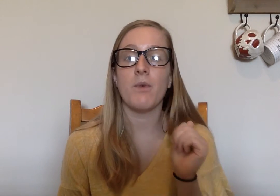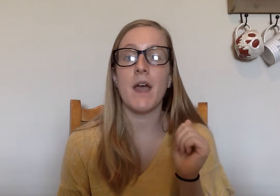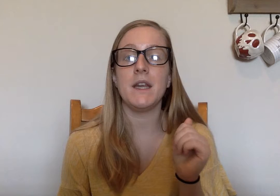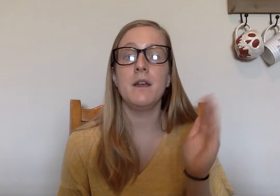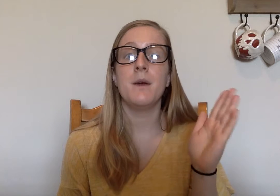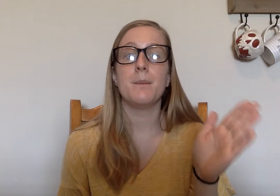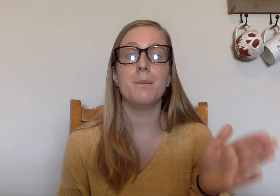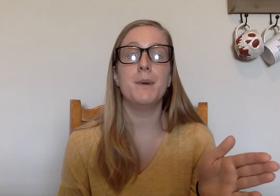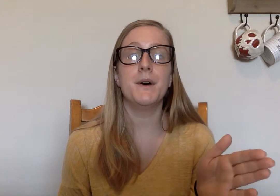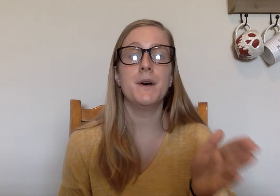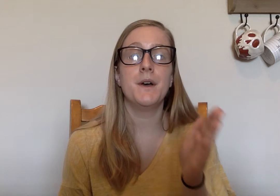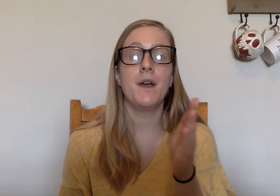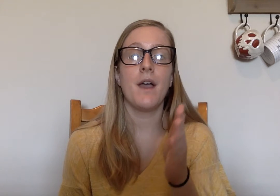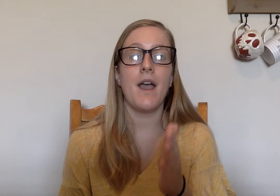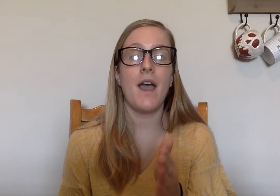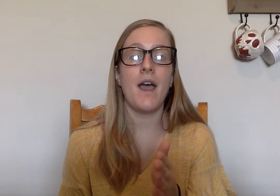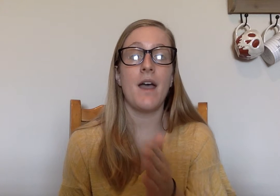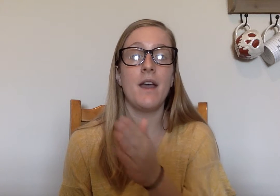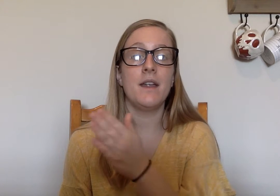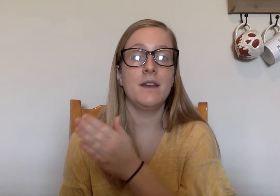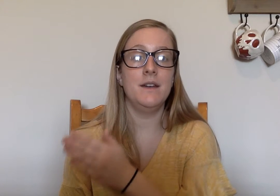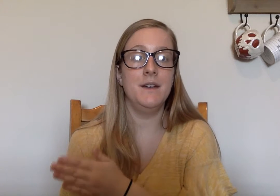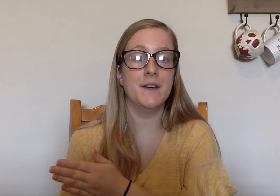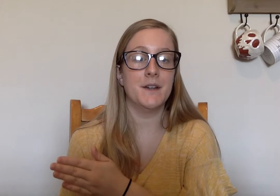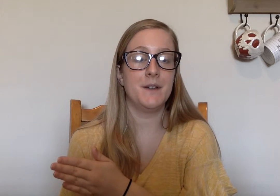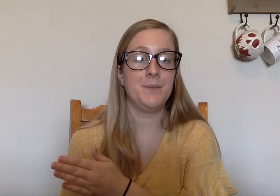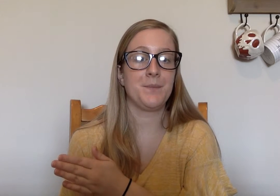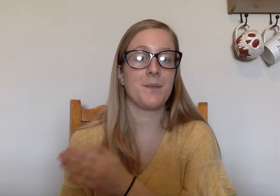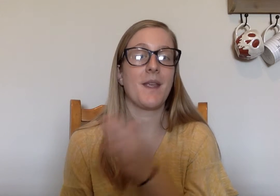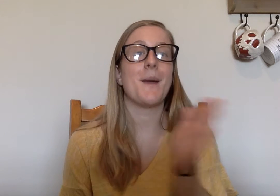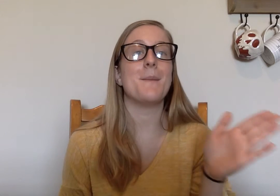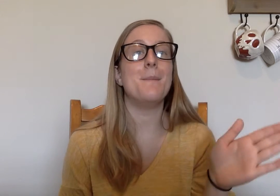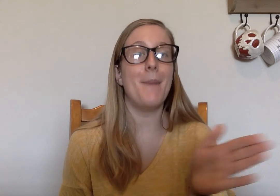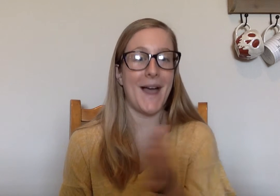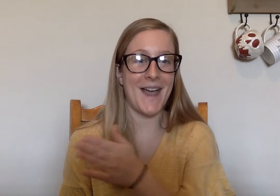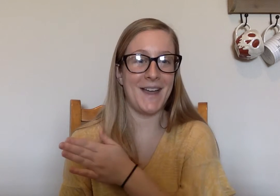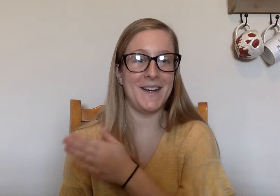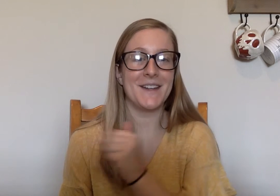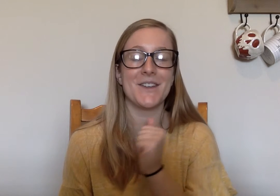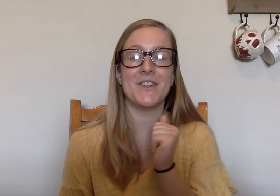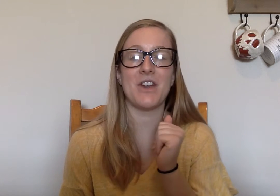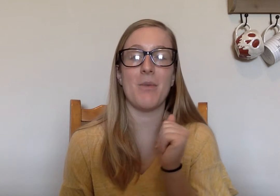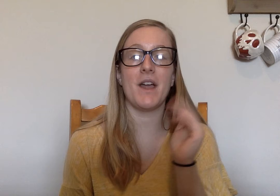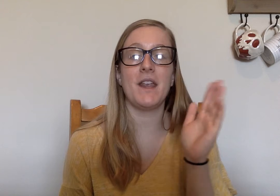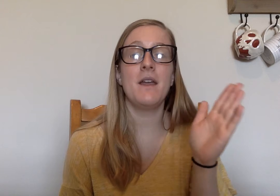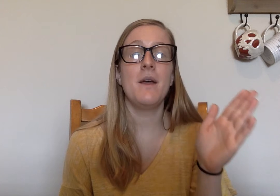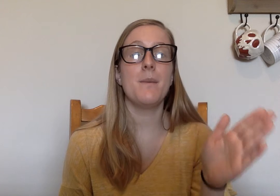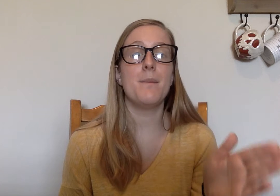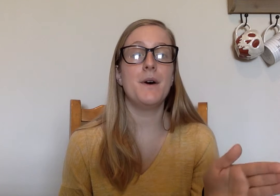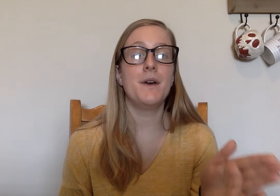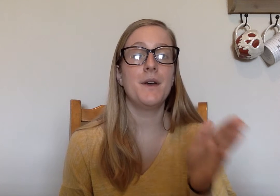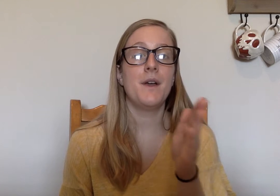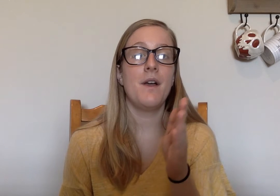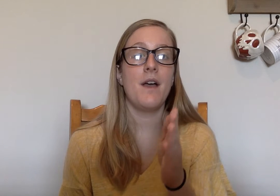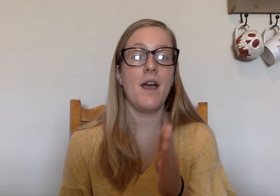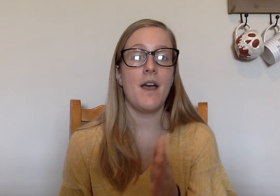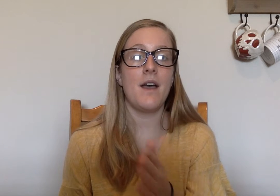Ready? B, A, D. Bad. Good job. Ready? B, A,